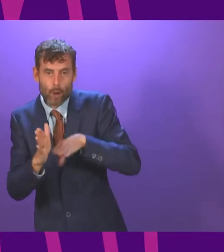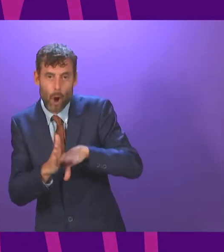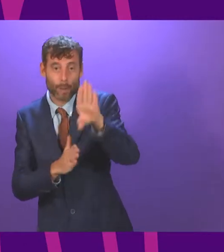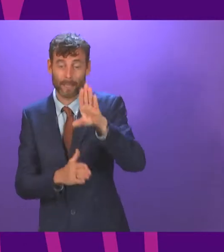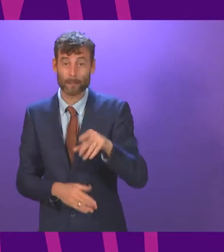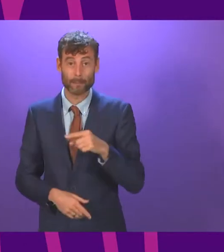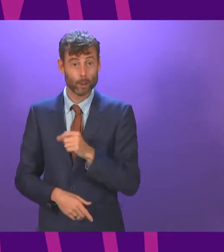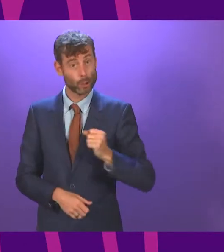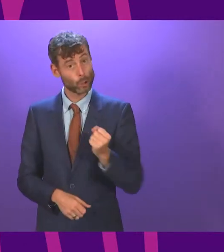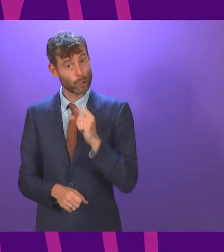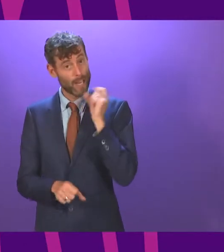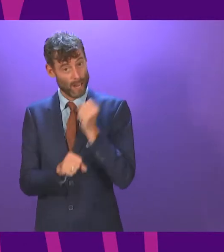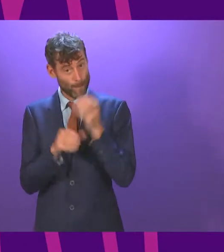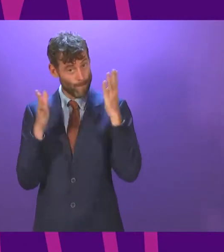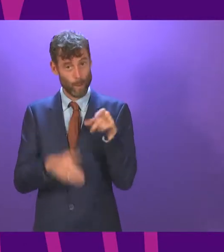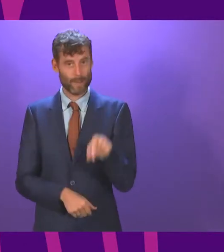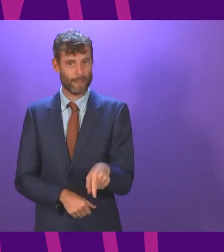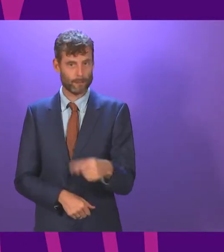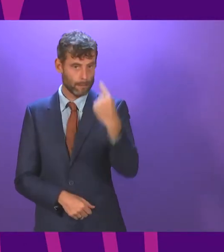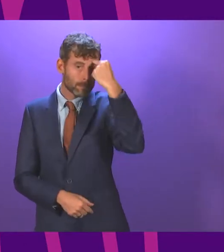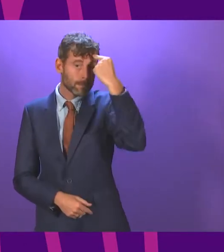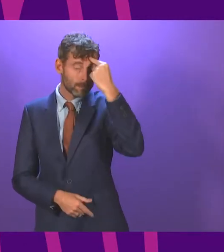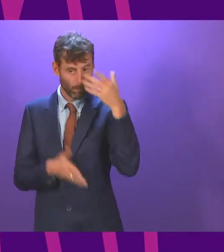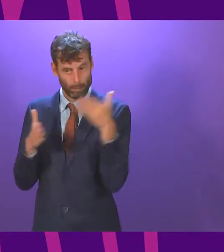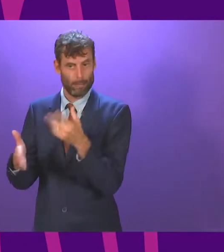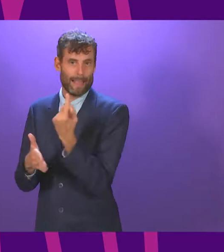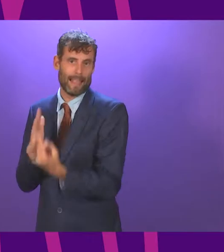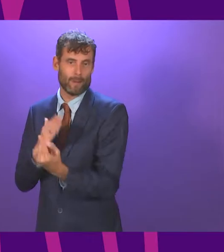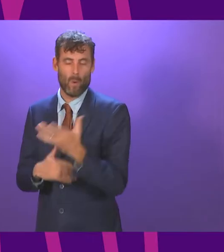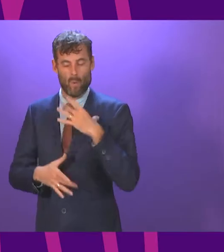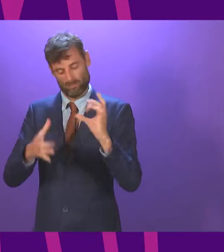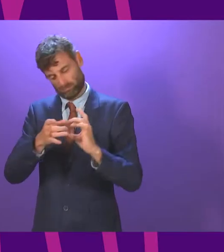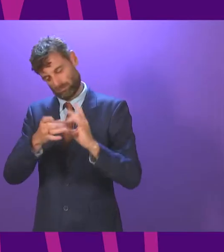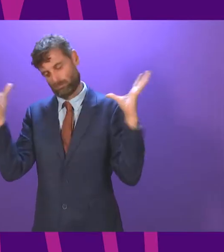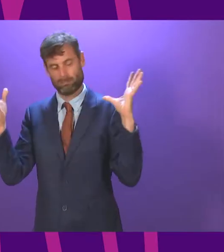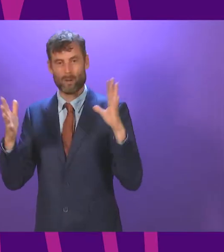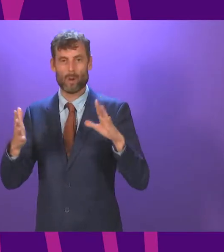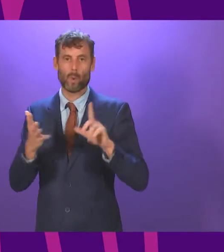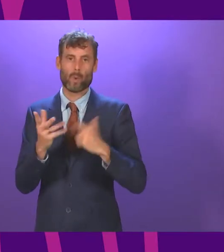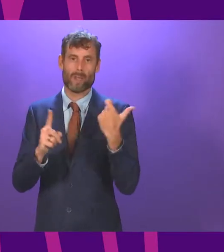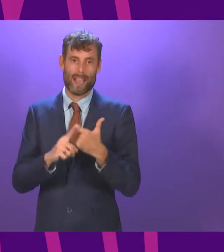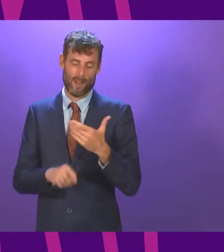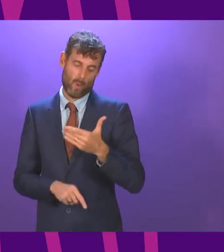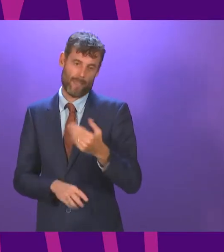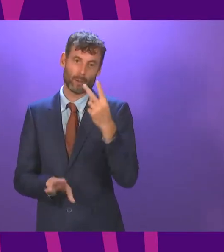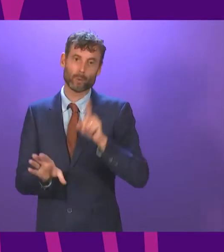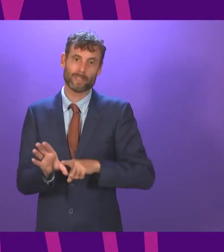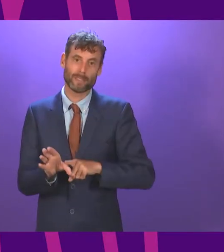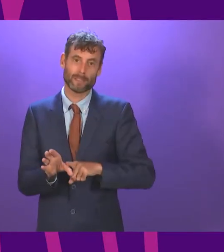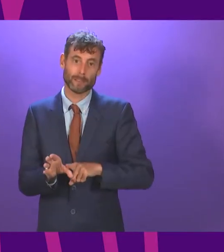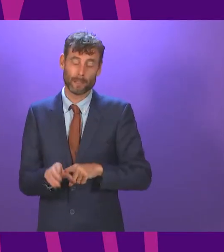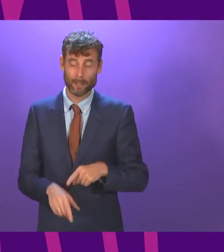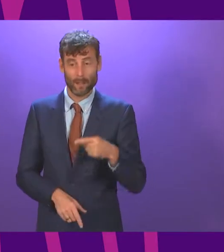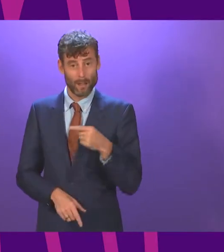priority the breaking up of the United Kingdom and within the next two years. Instead of promoting division, Deputy